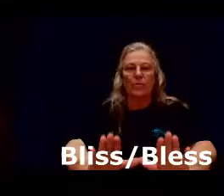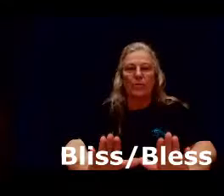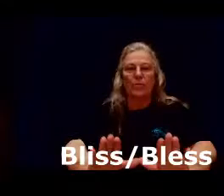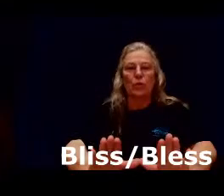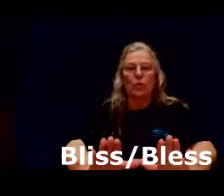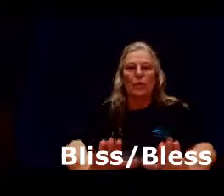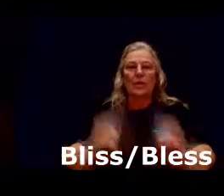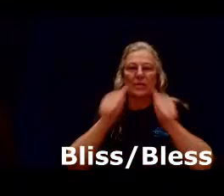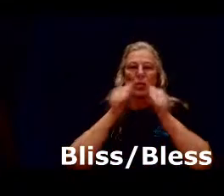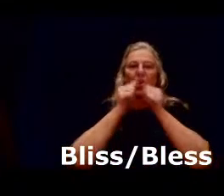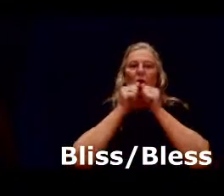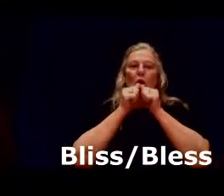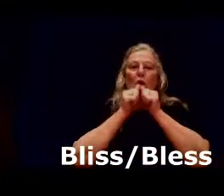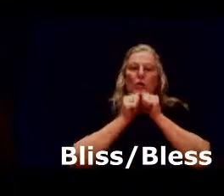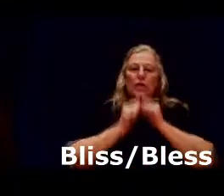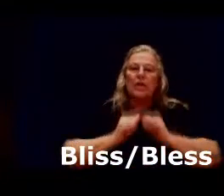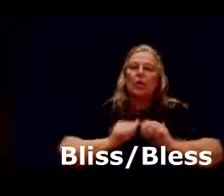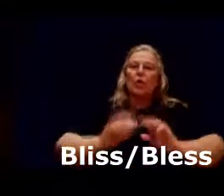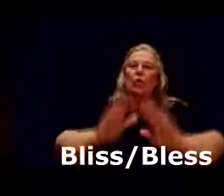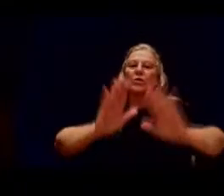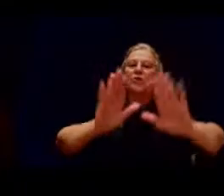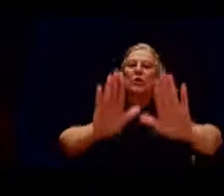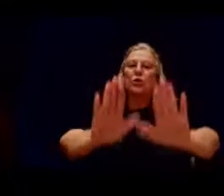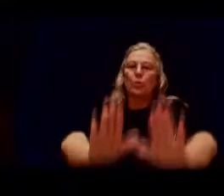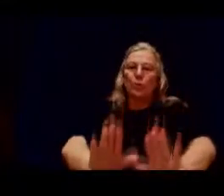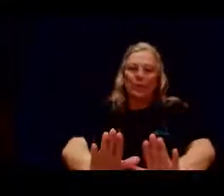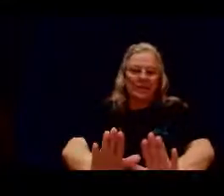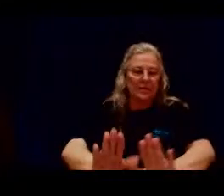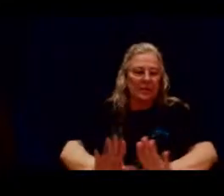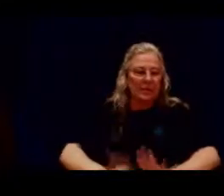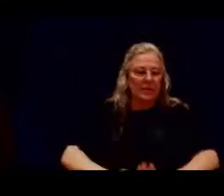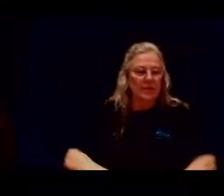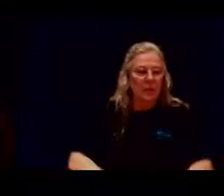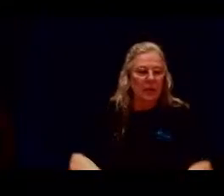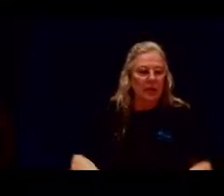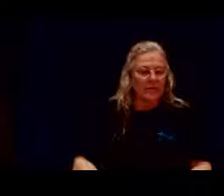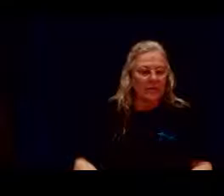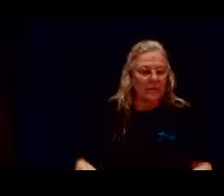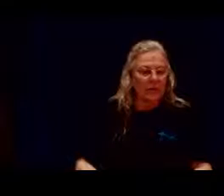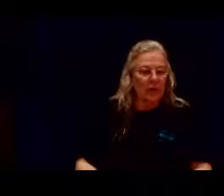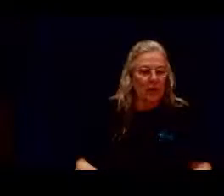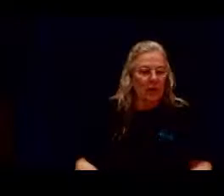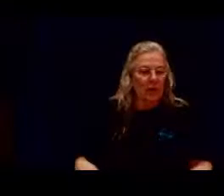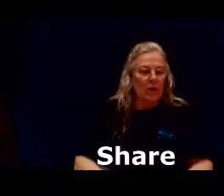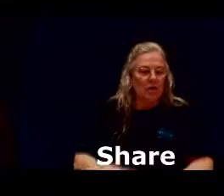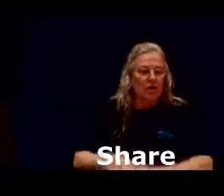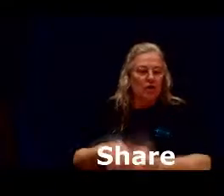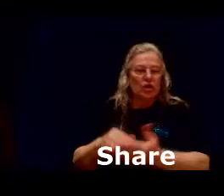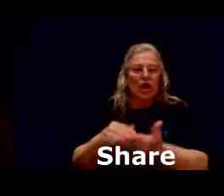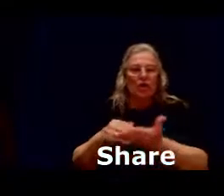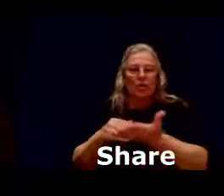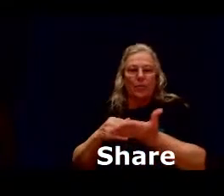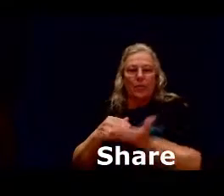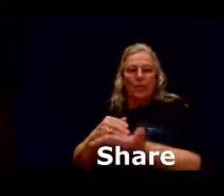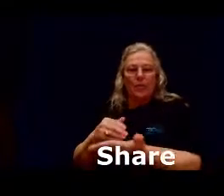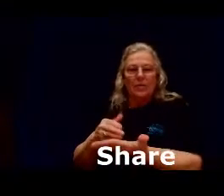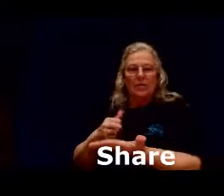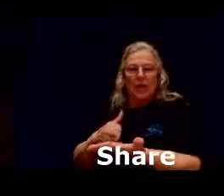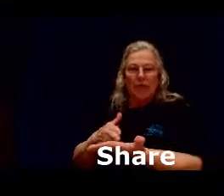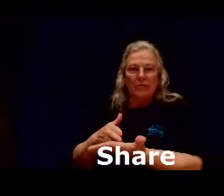person when you bless someone you take your words and you bless someone else share it's like i have